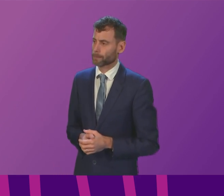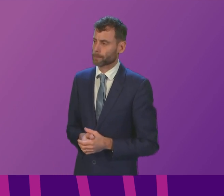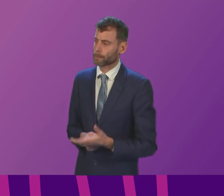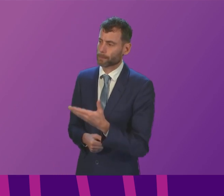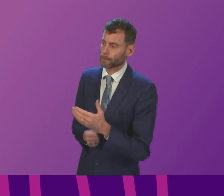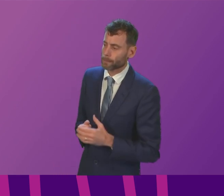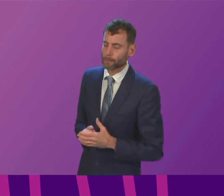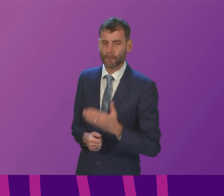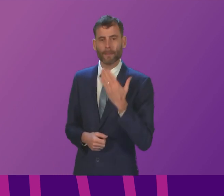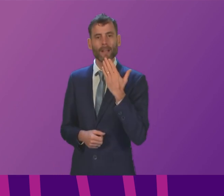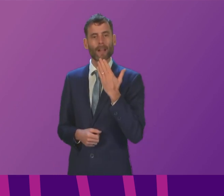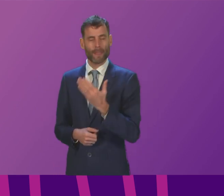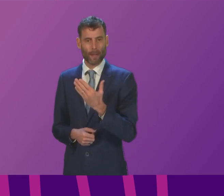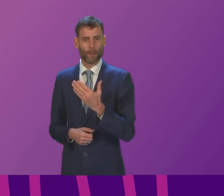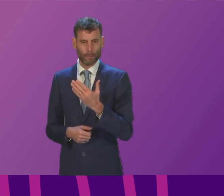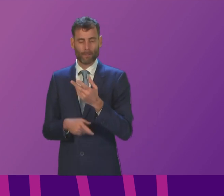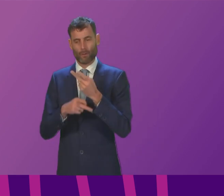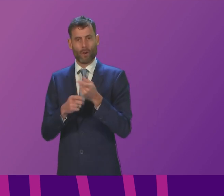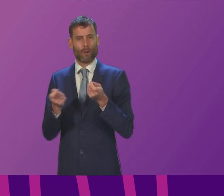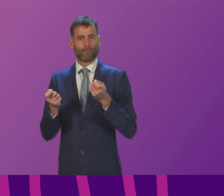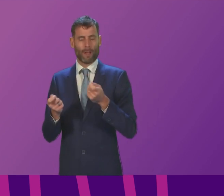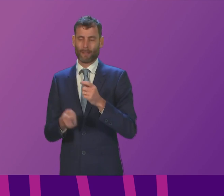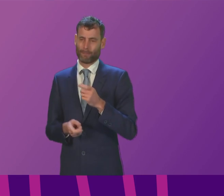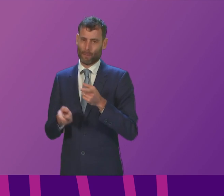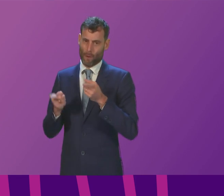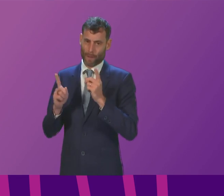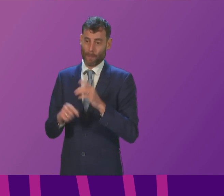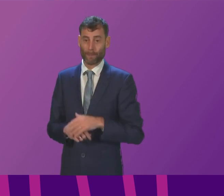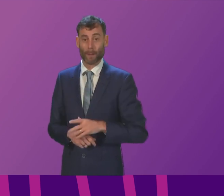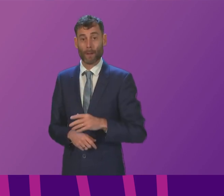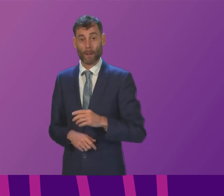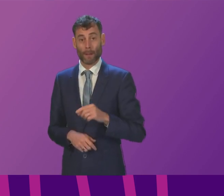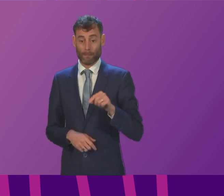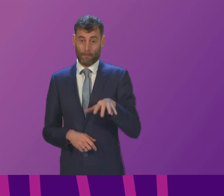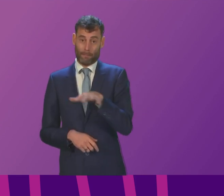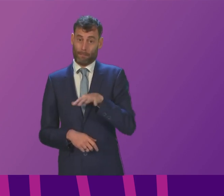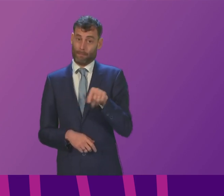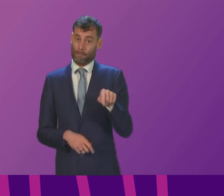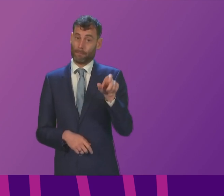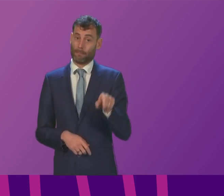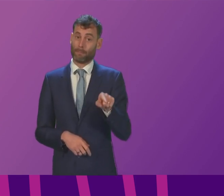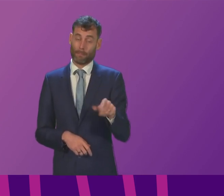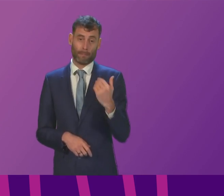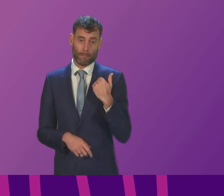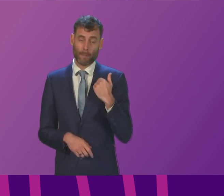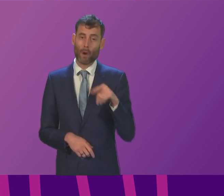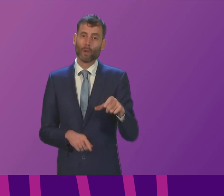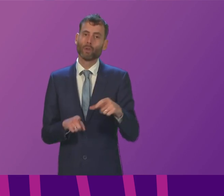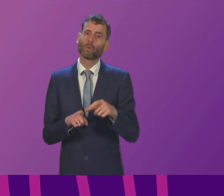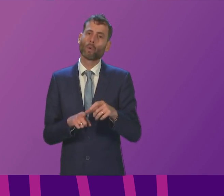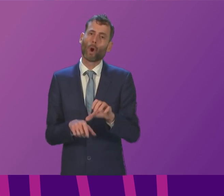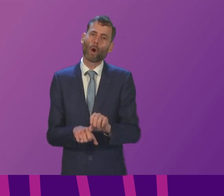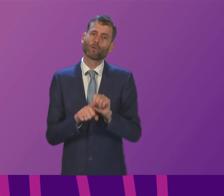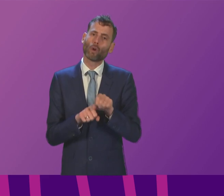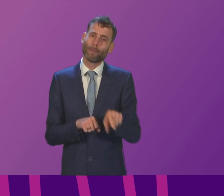Thank you presenting officer earlier this week I was contacted by a constituent whose adopted daughter was referred to CAMS in